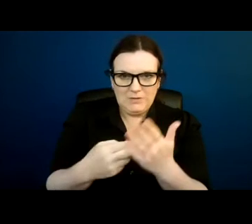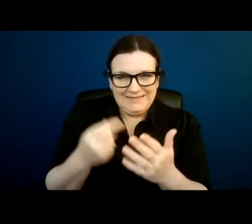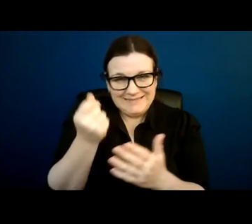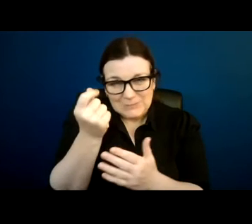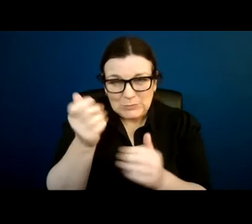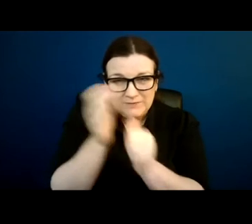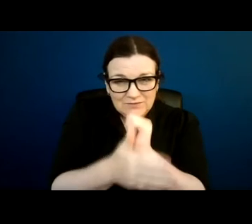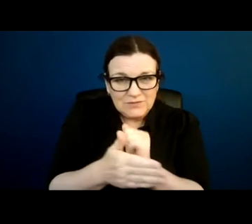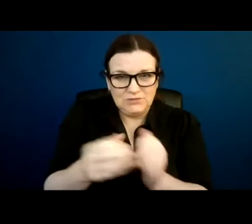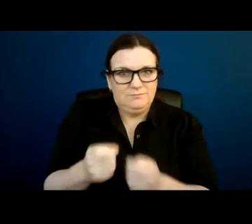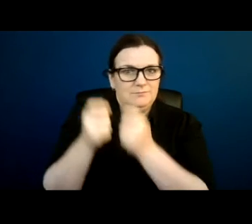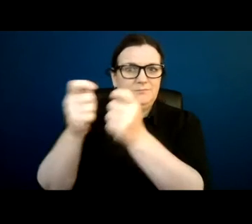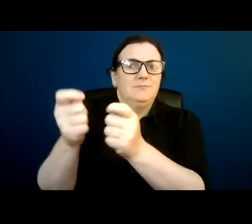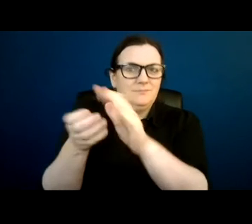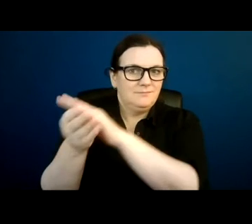and submission.